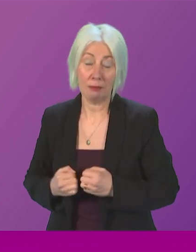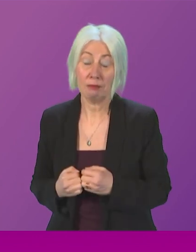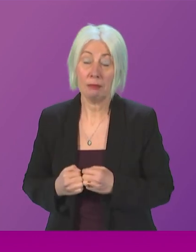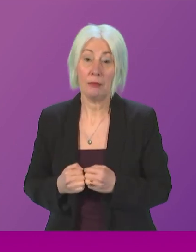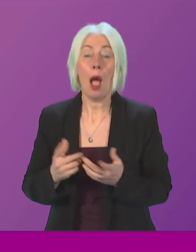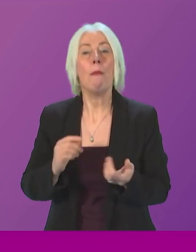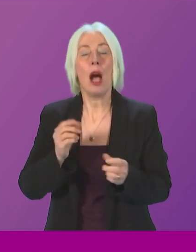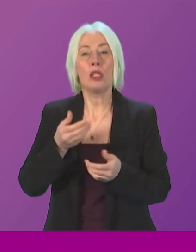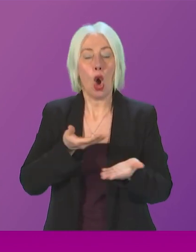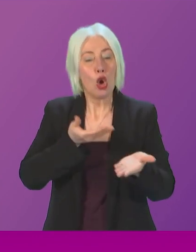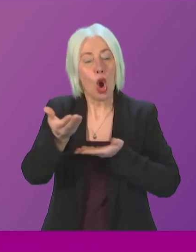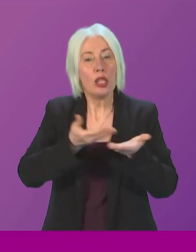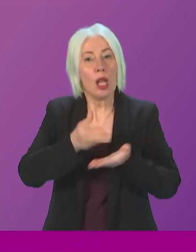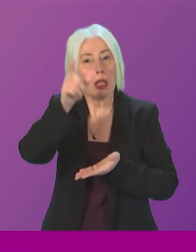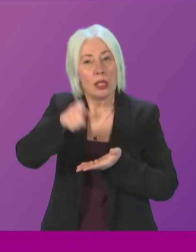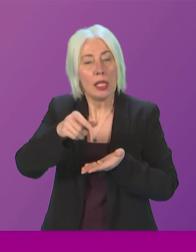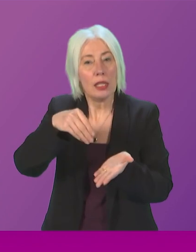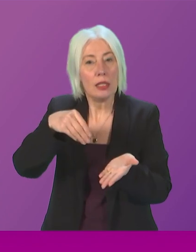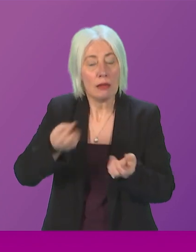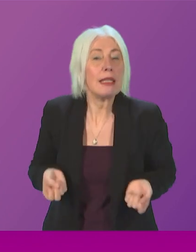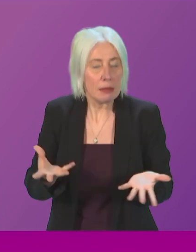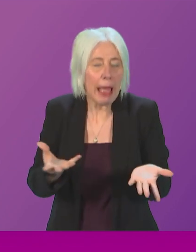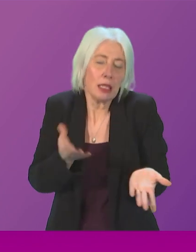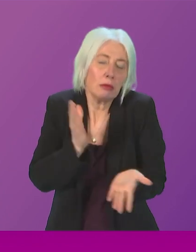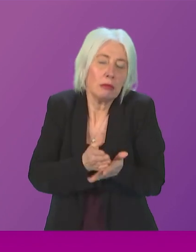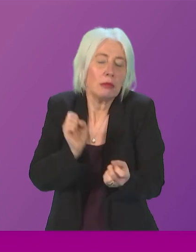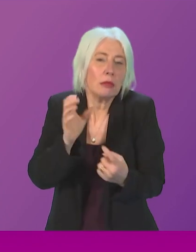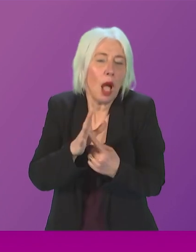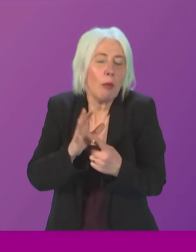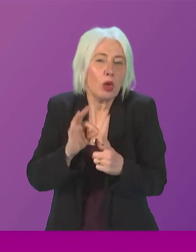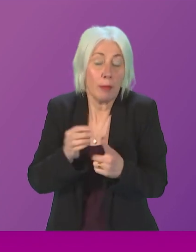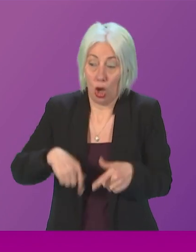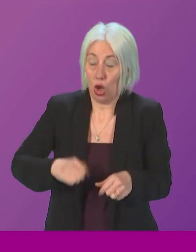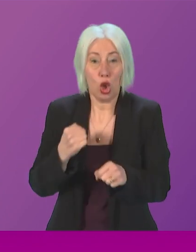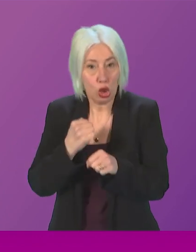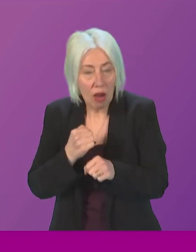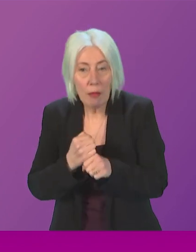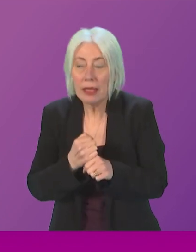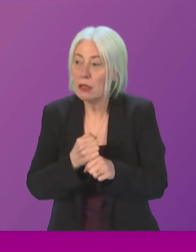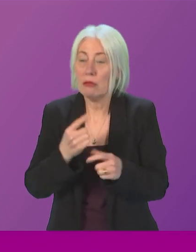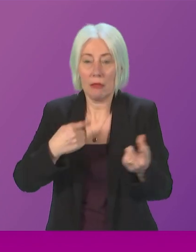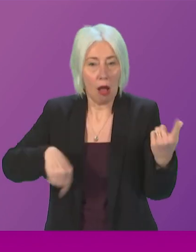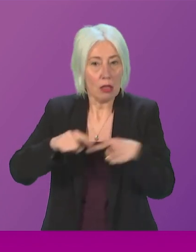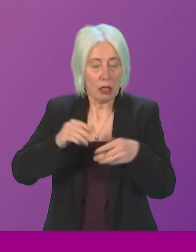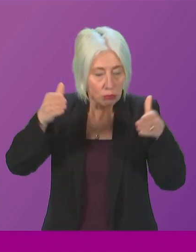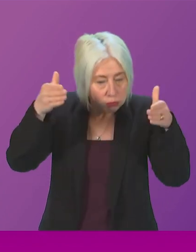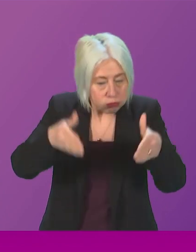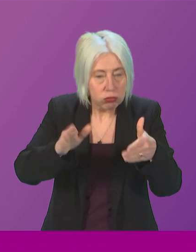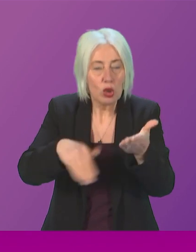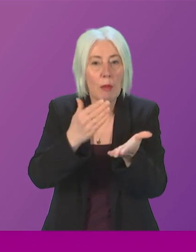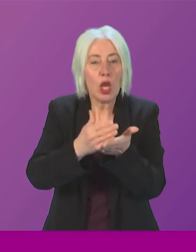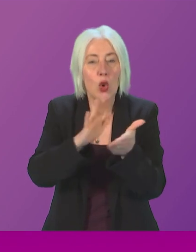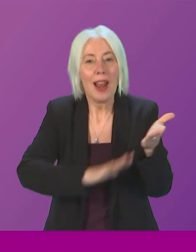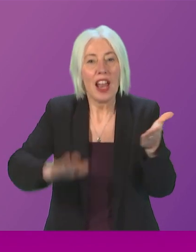consultancy spend because it is an important point, of course. The Scottish Government and our officials are absolutely focused on making the National